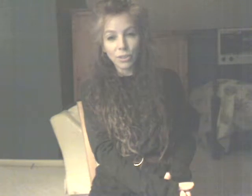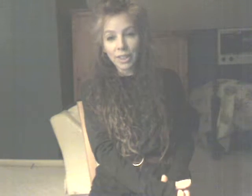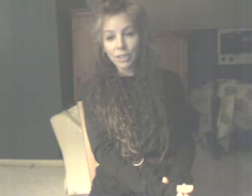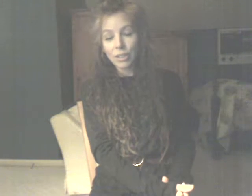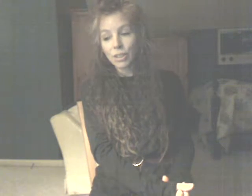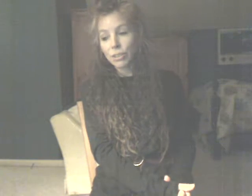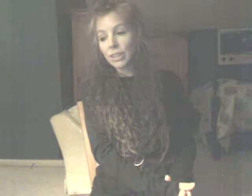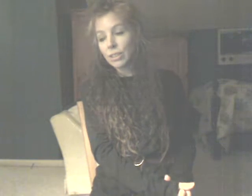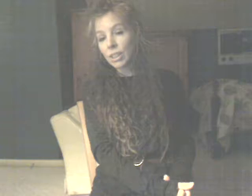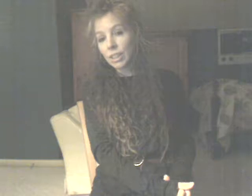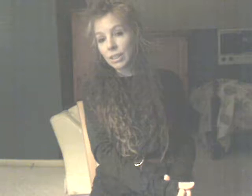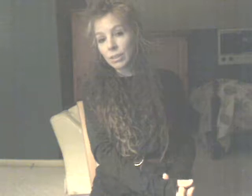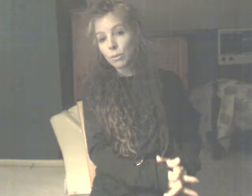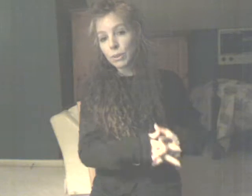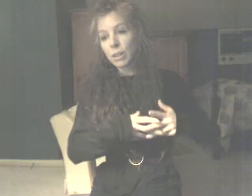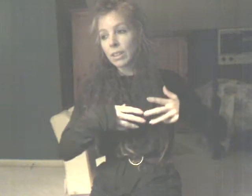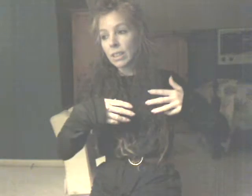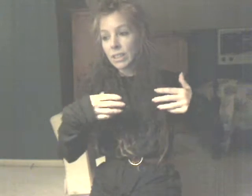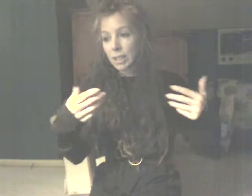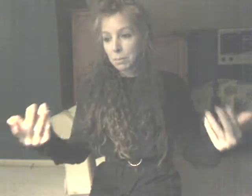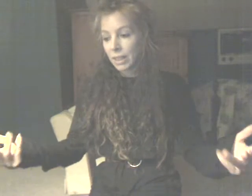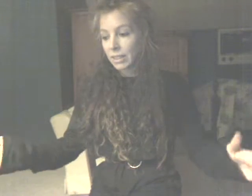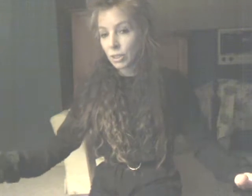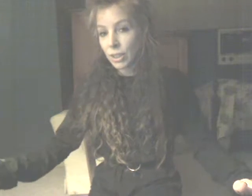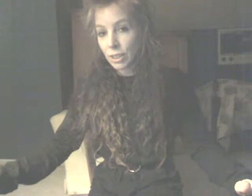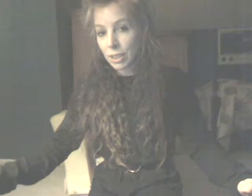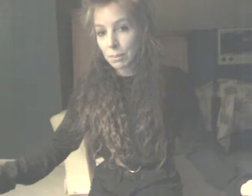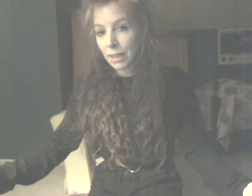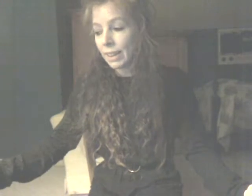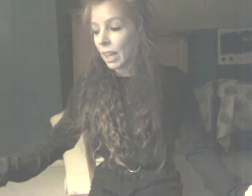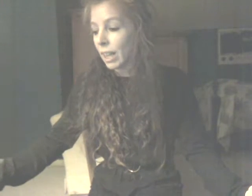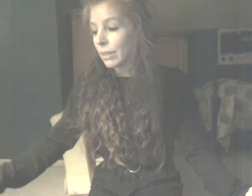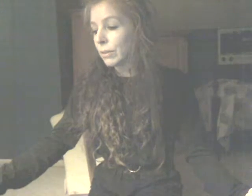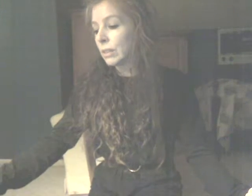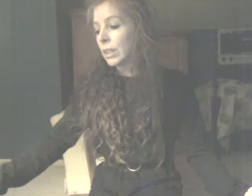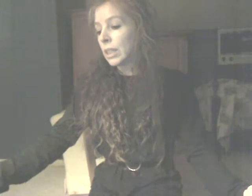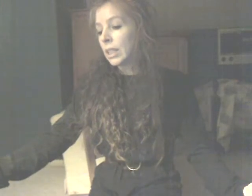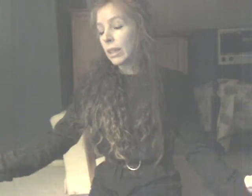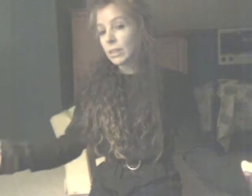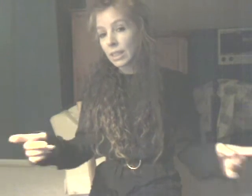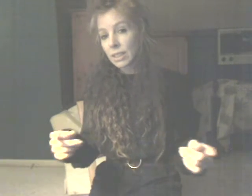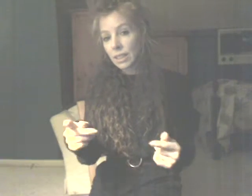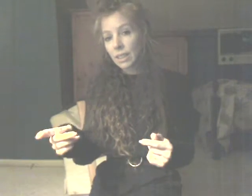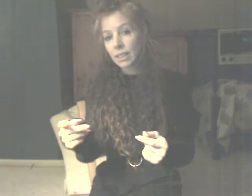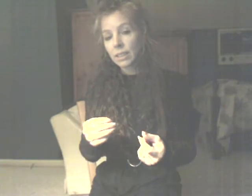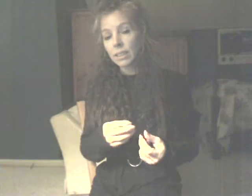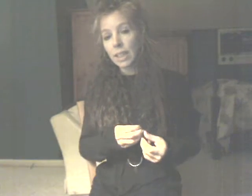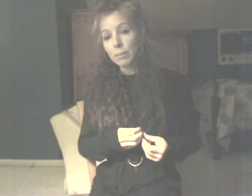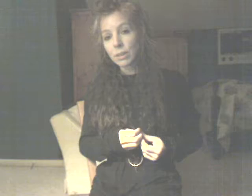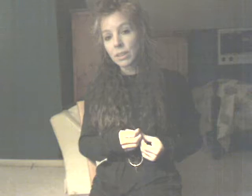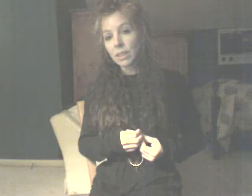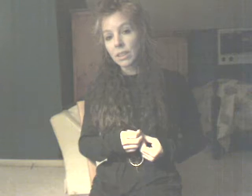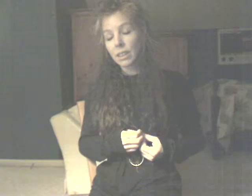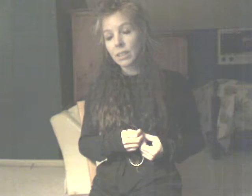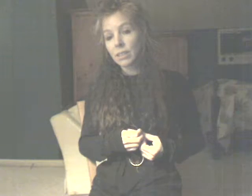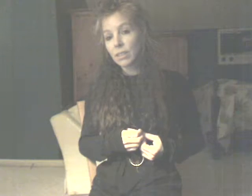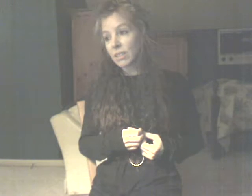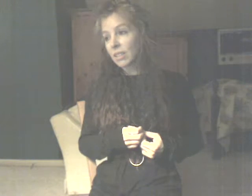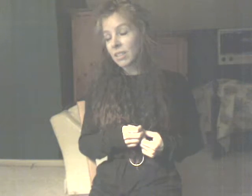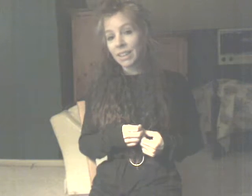Strange, it's a strange, what do you call it? A display. It's a strange display of, now, is that a cynic? Is that person a cynic? Just, just like